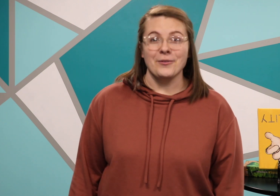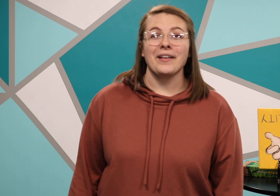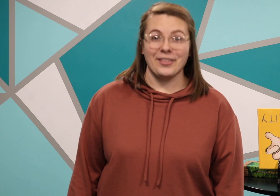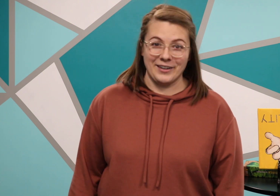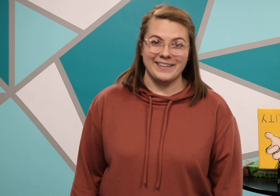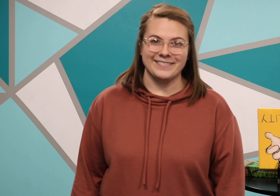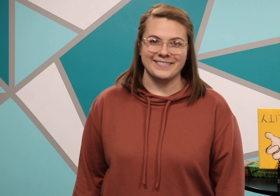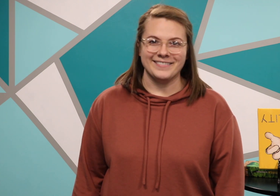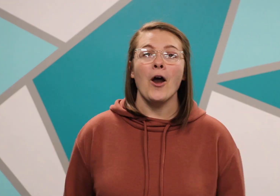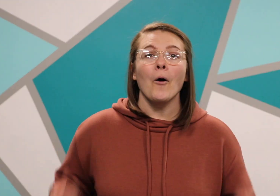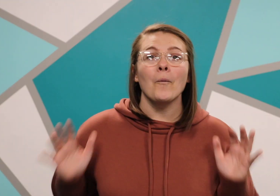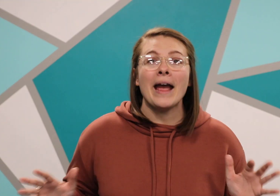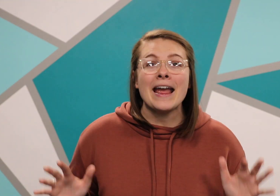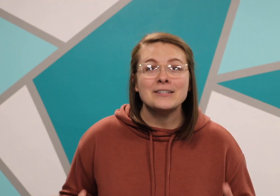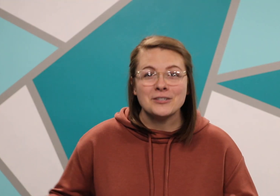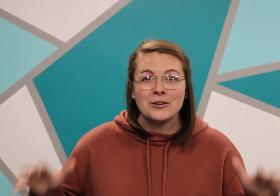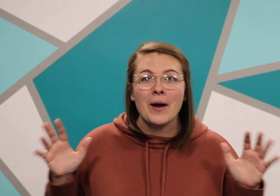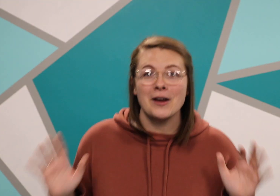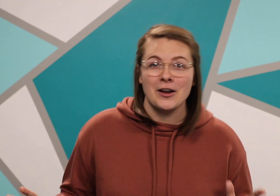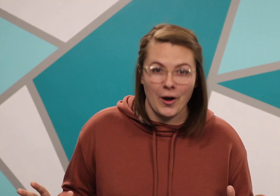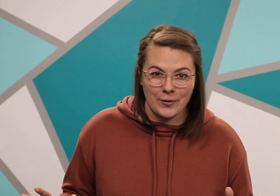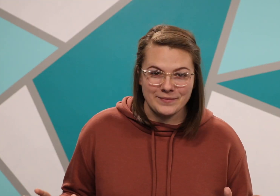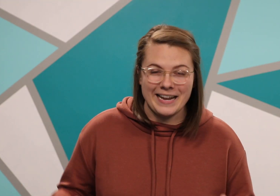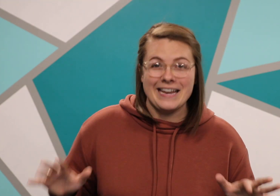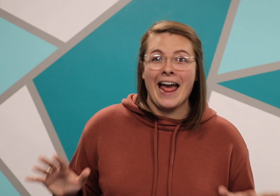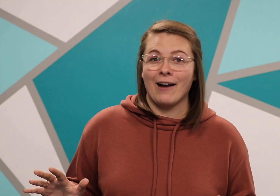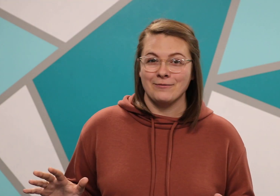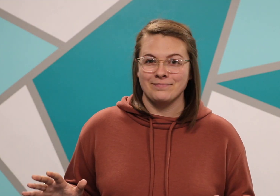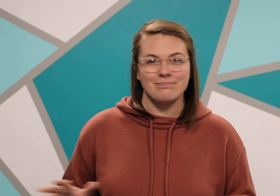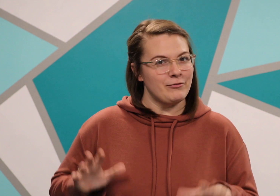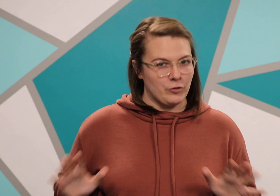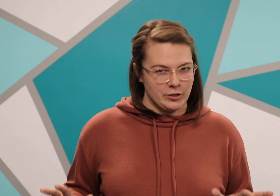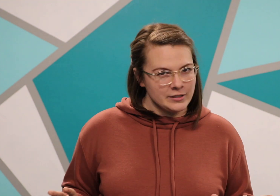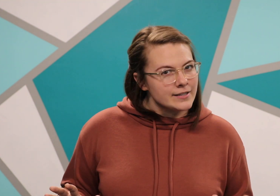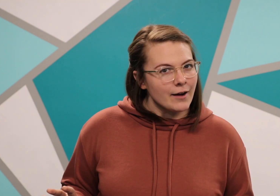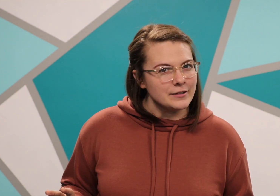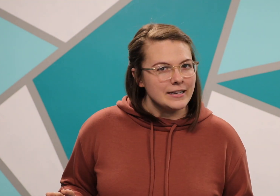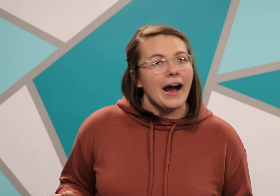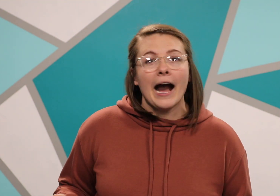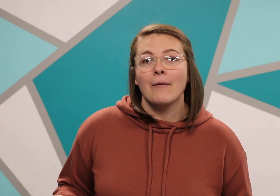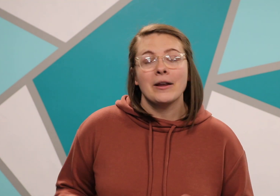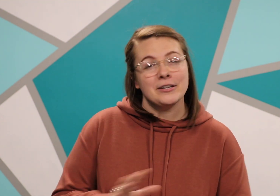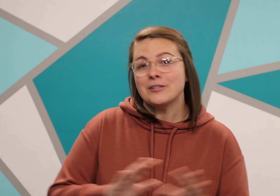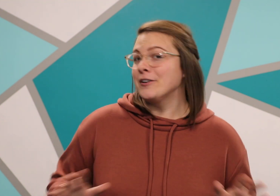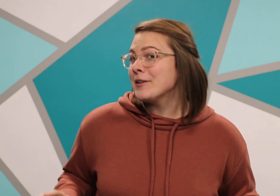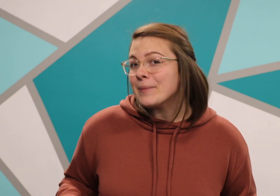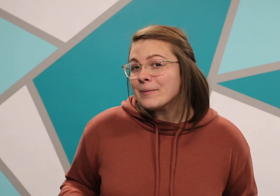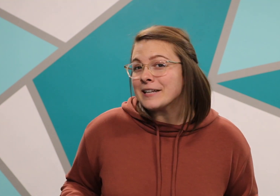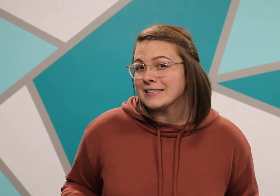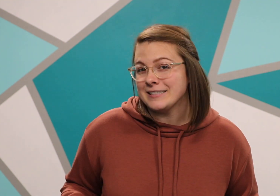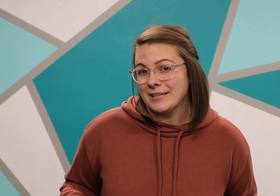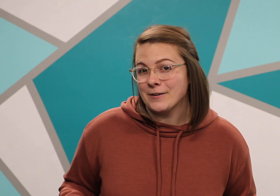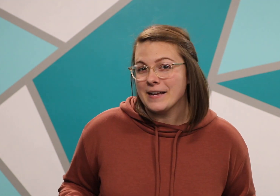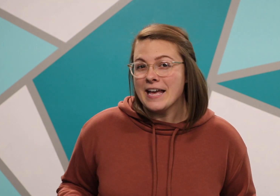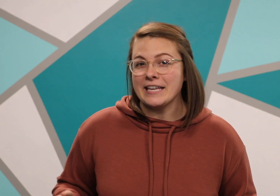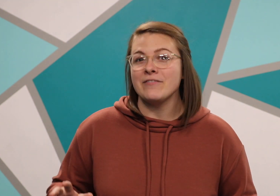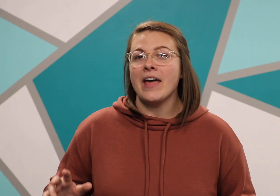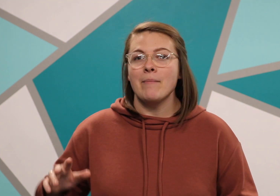-3. Way to go. Now, before you sit down, I want you to turn to the people next to you, give them